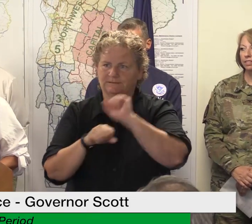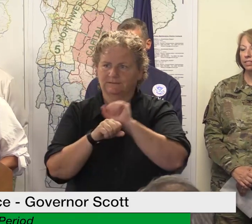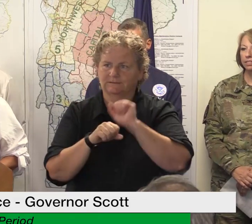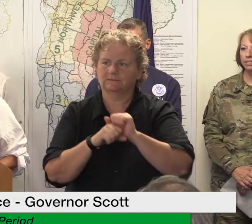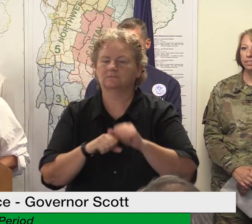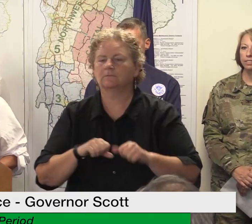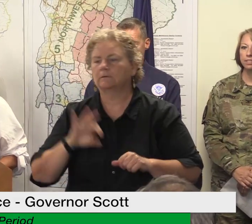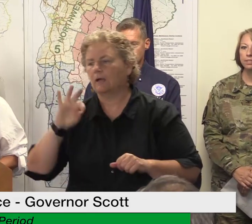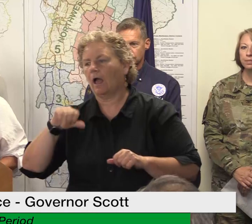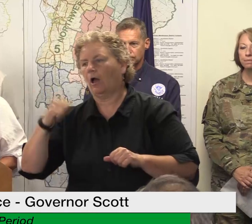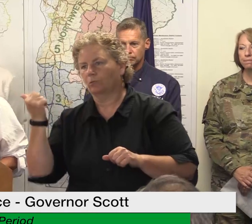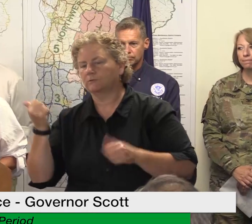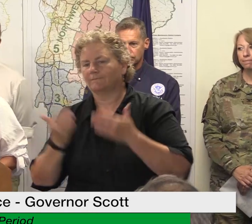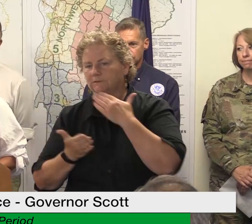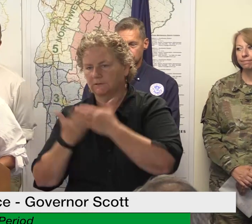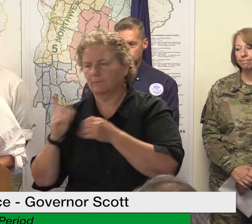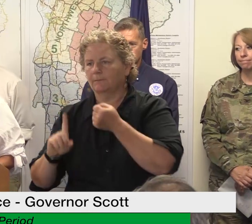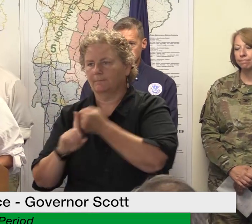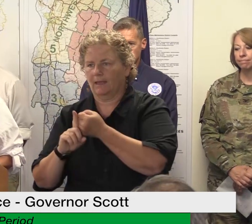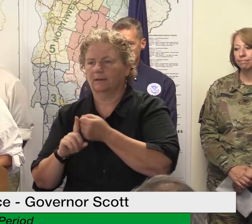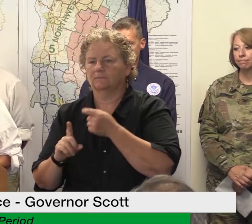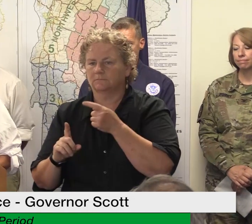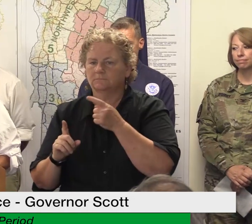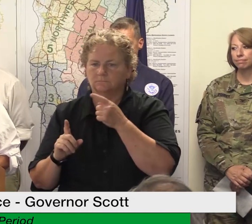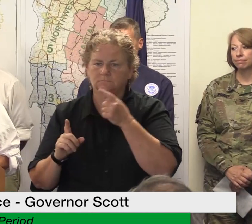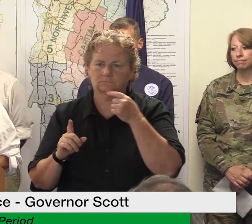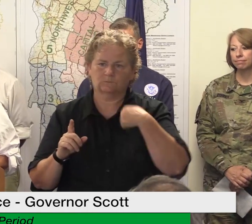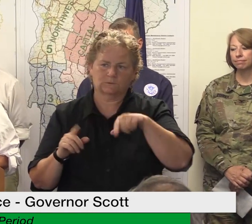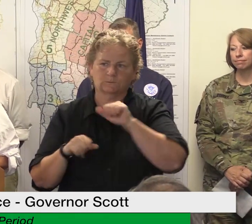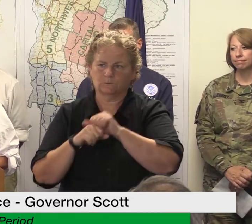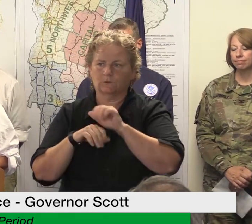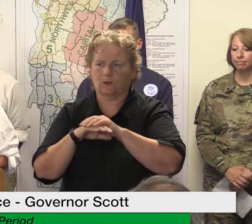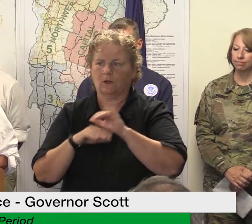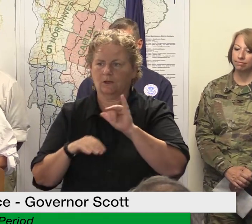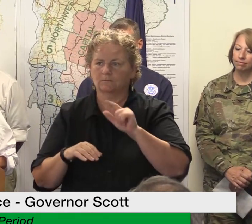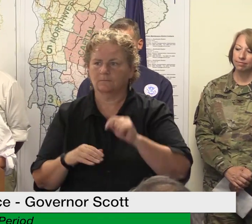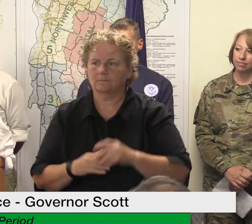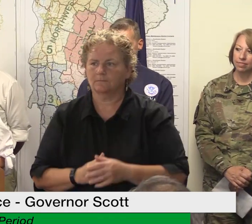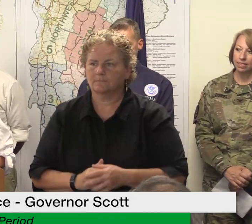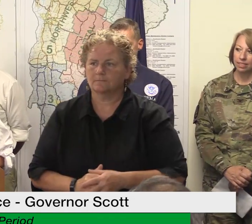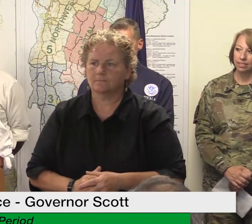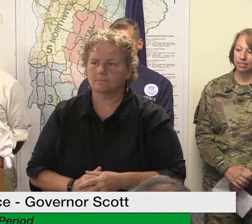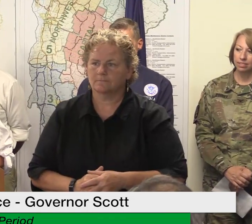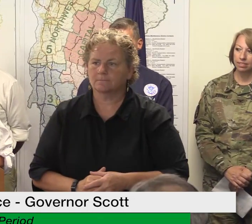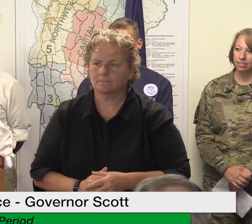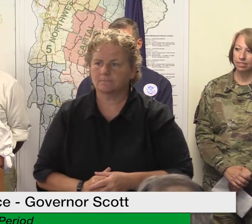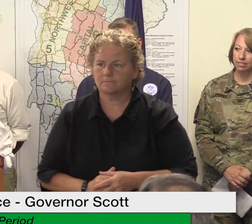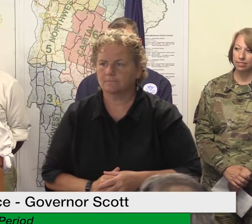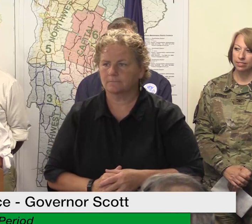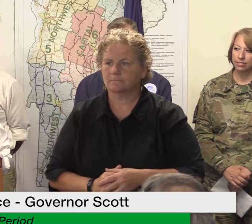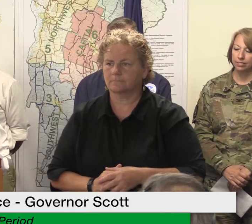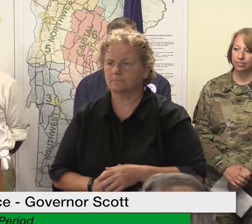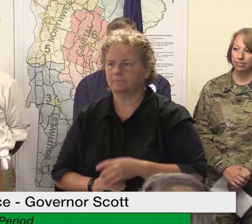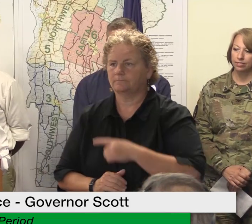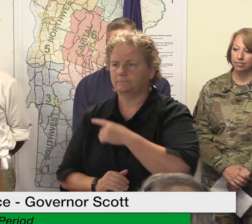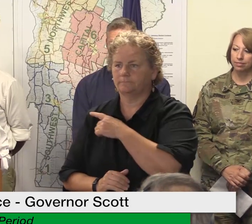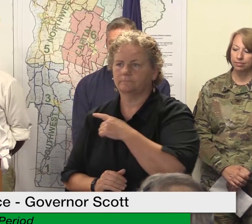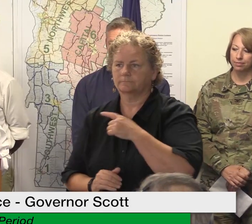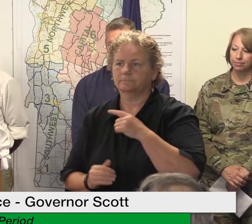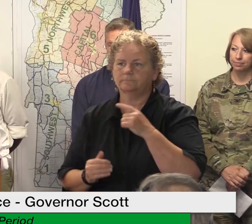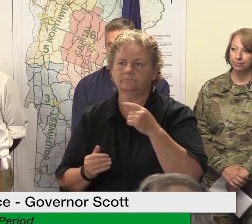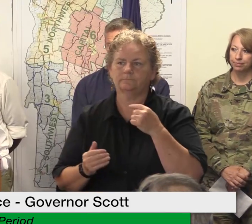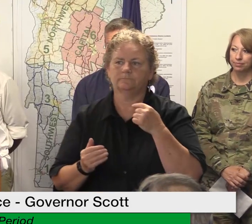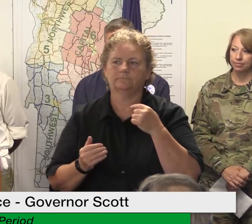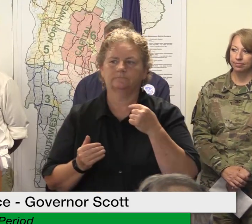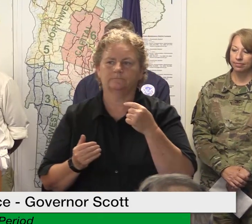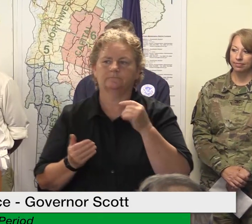is able to operate and treat wastewater that is part of the reason the agency issued a press release earlier today encouraging people